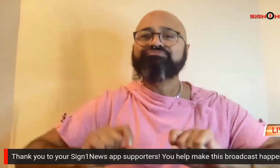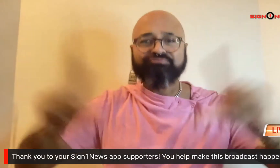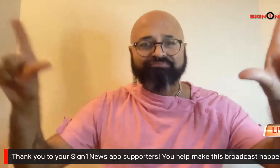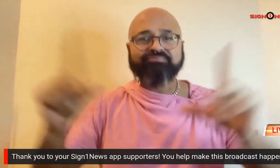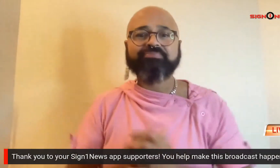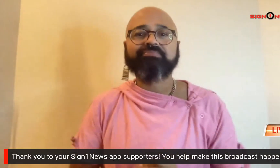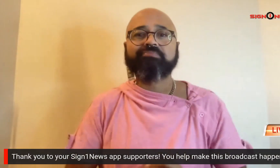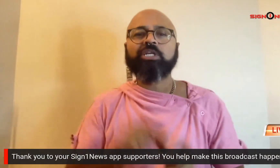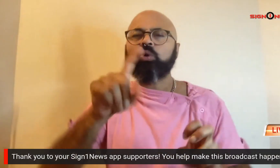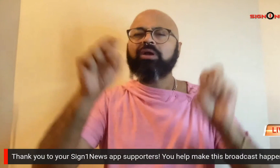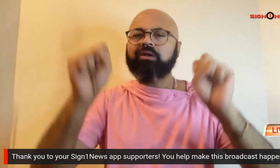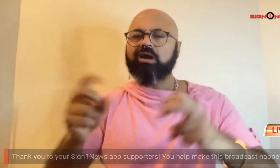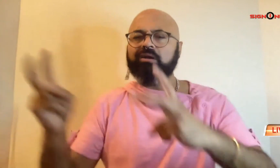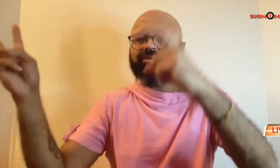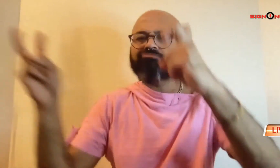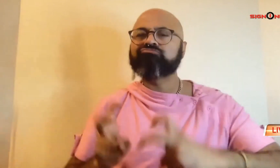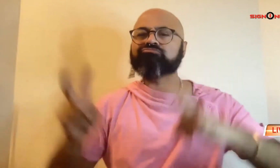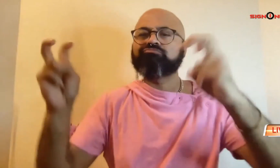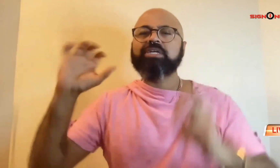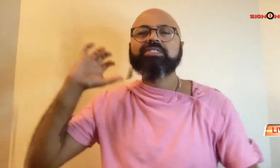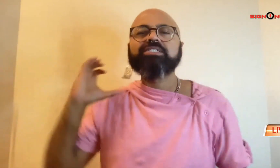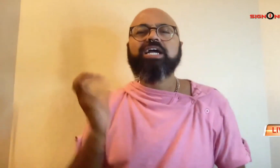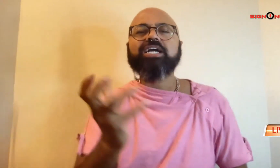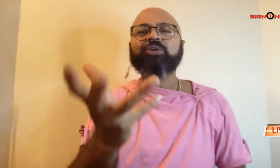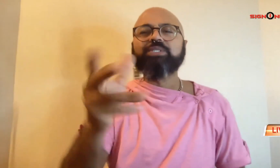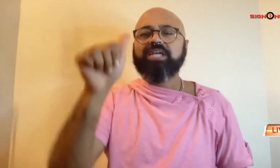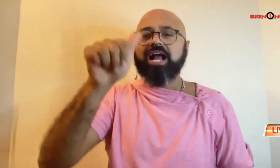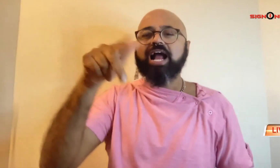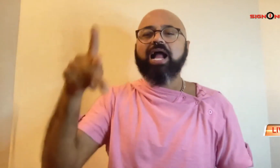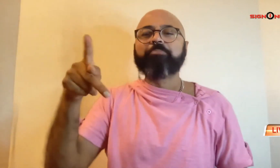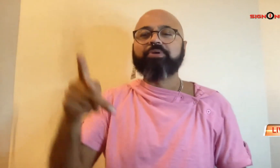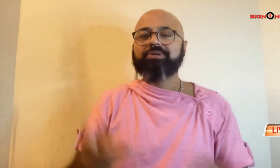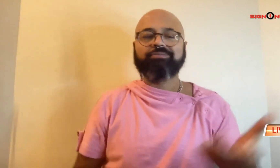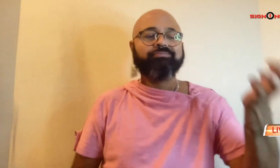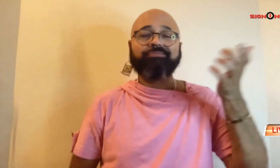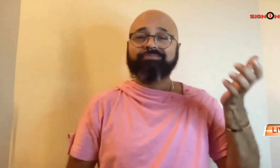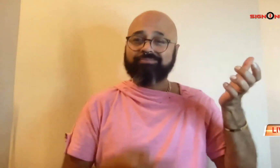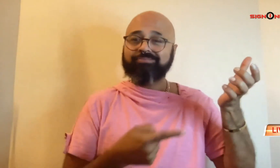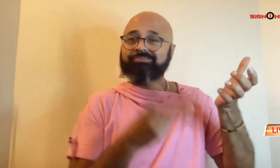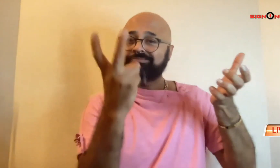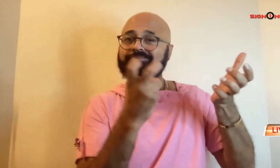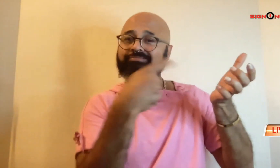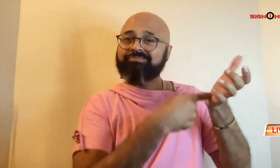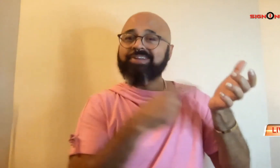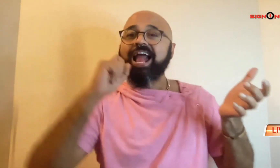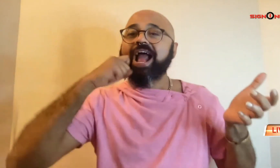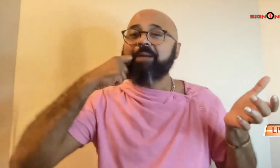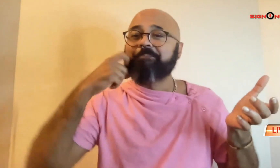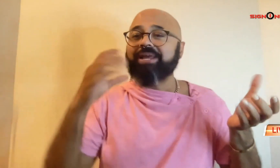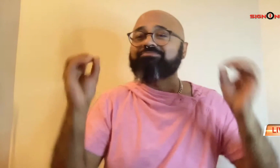You can download the Sign One News app by heading to the App Store or Google Play Store on your smartphone.